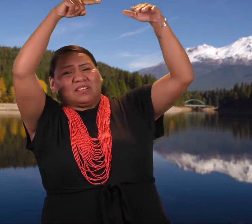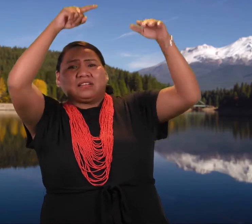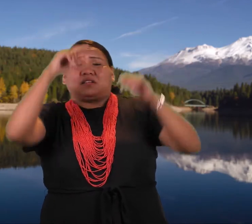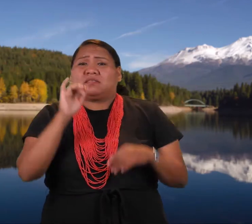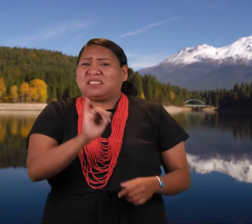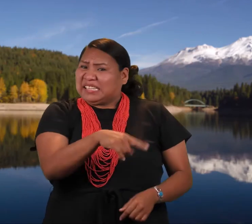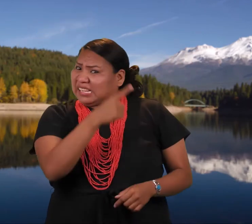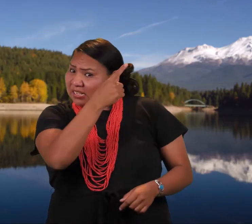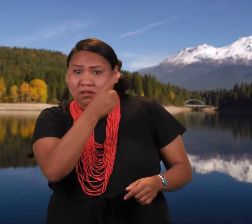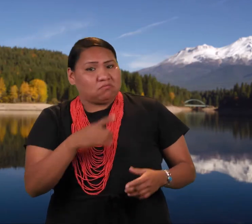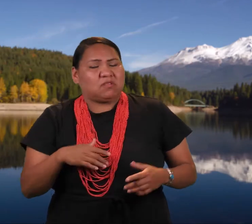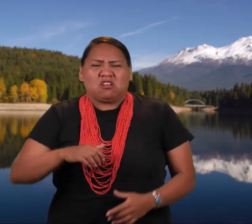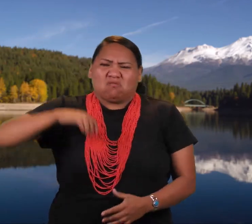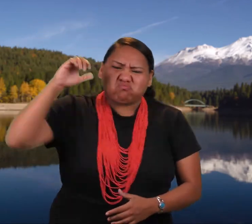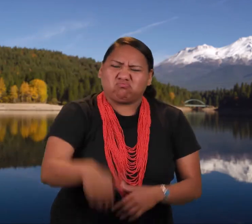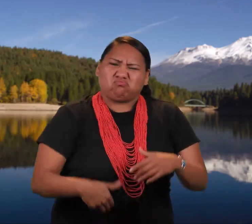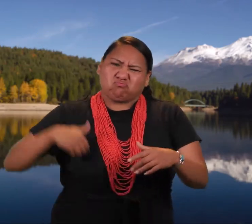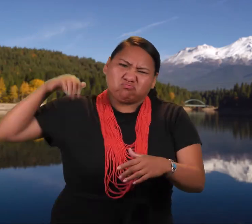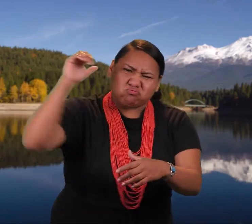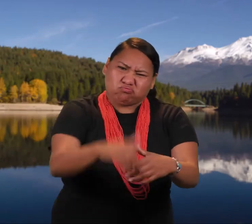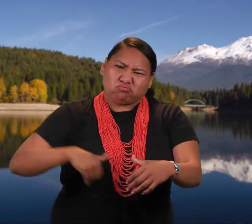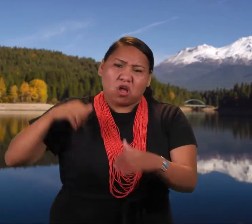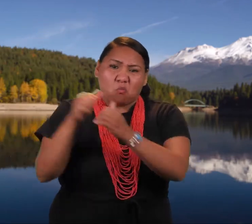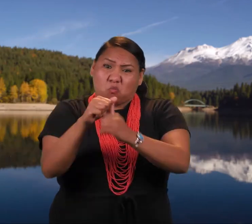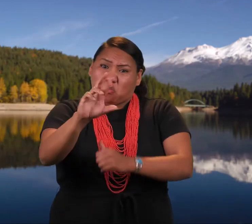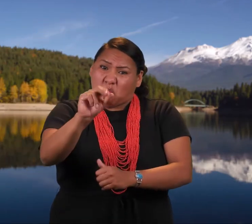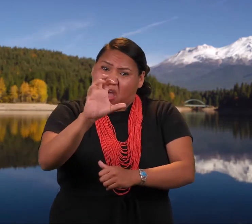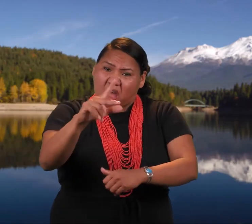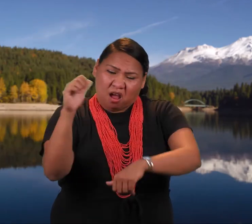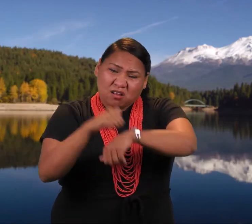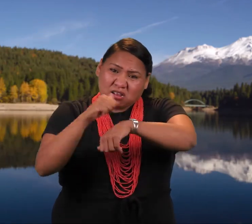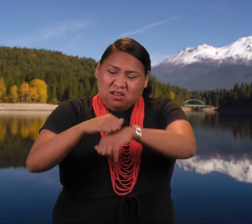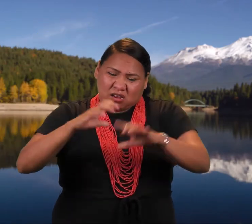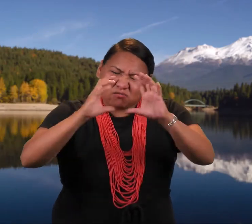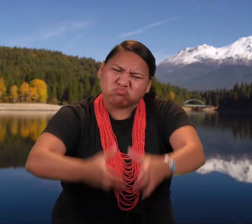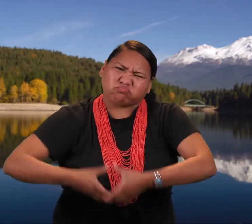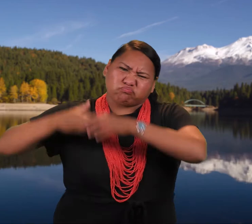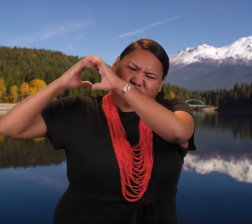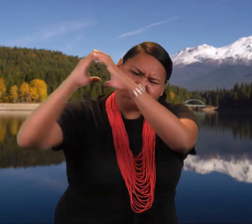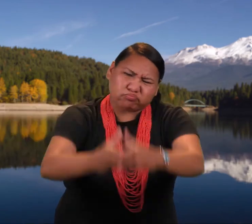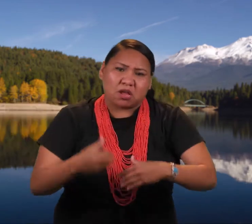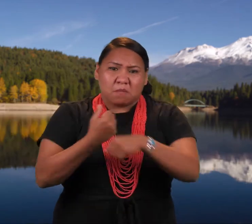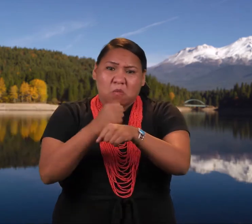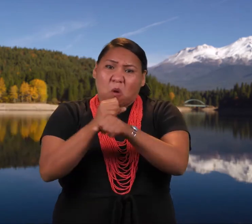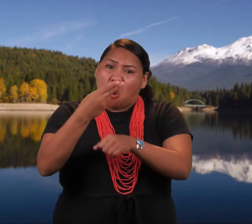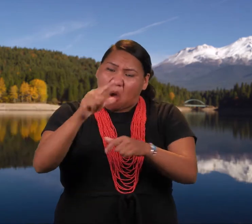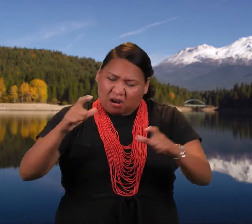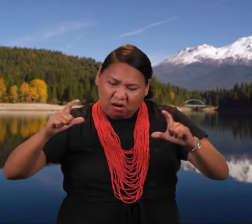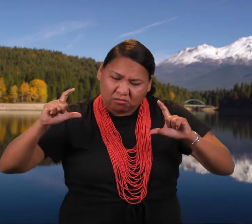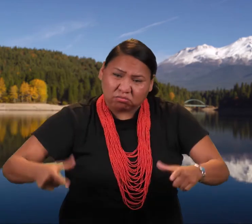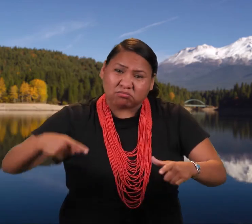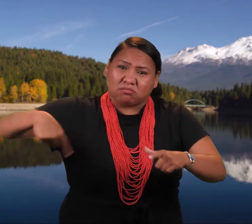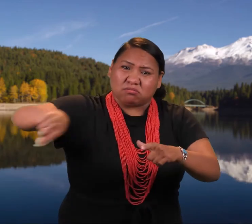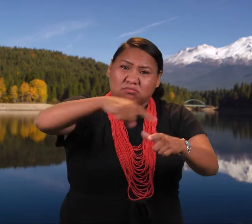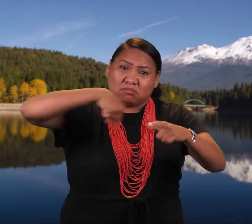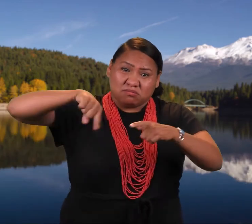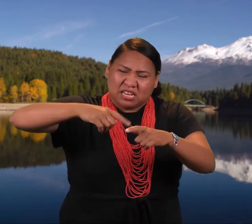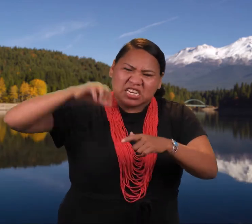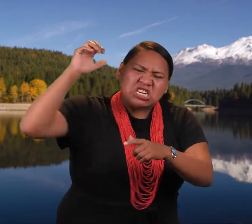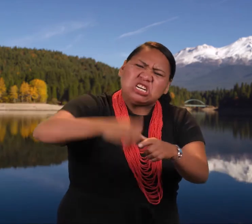So he carved a hole in the sky with a stone and pushed all the snow and ice down below until he